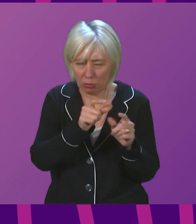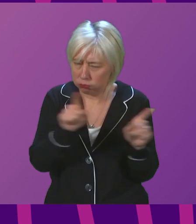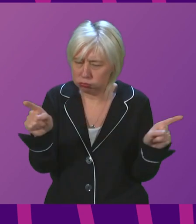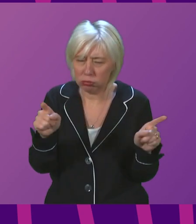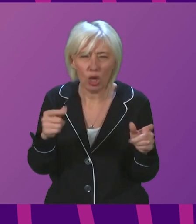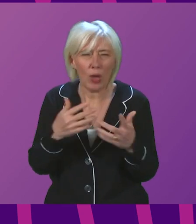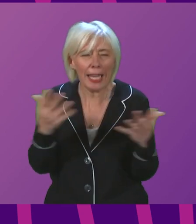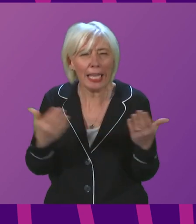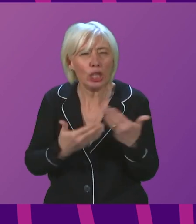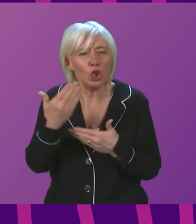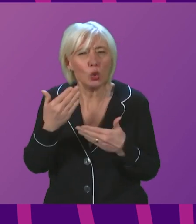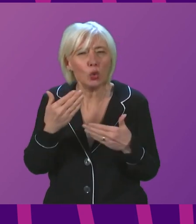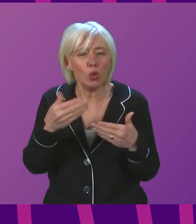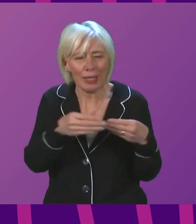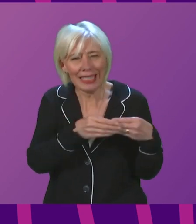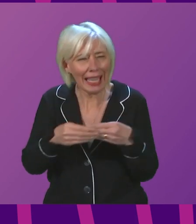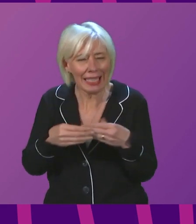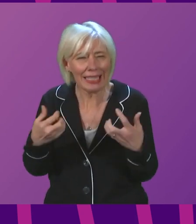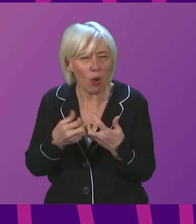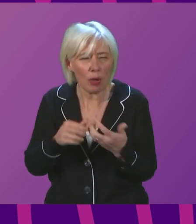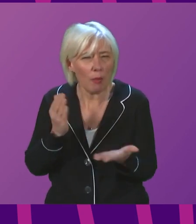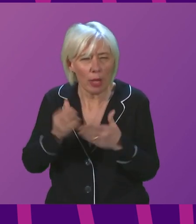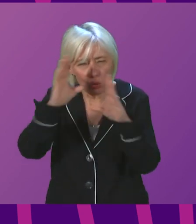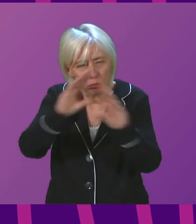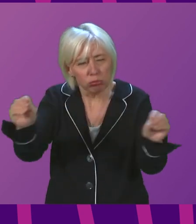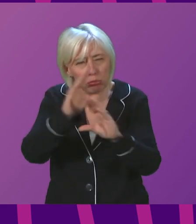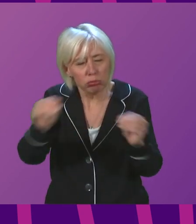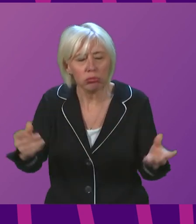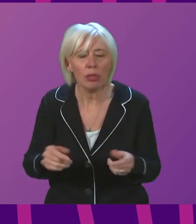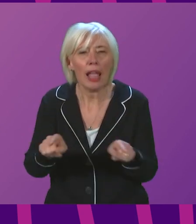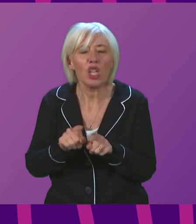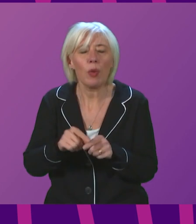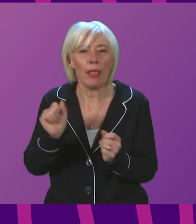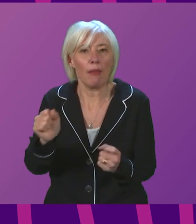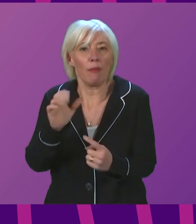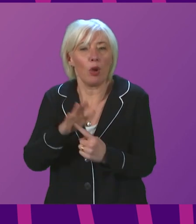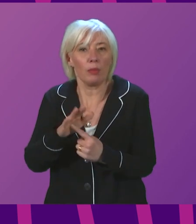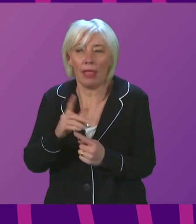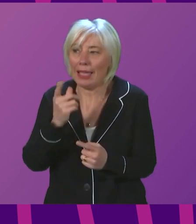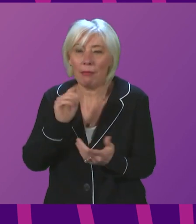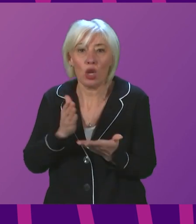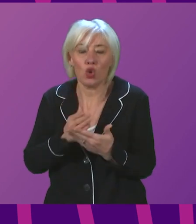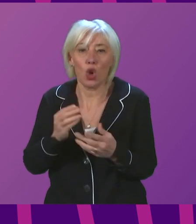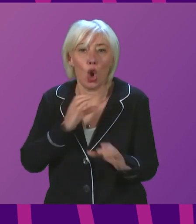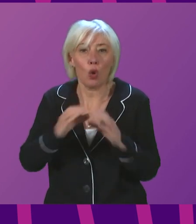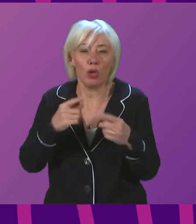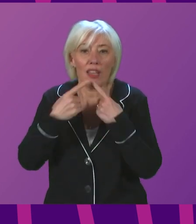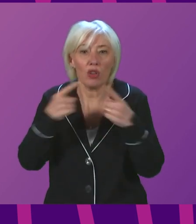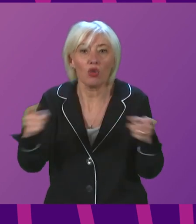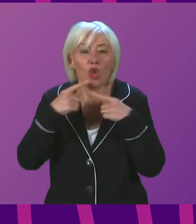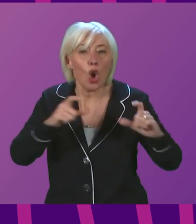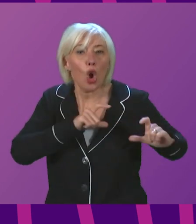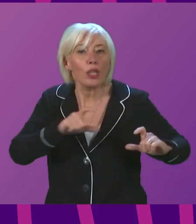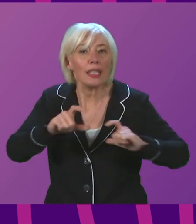any new Covid guidance is communicated effectively? And whenever possible, will the First Minister ensure that these communications are consistent